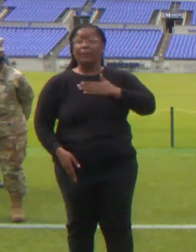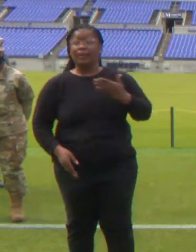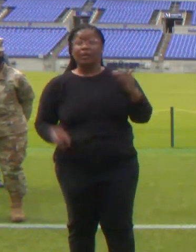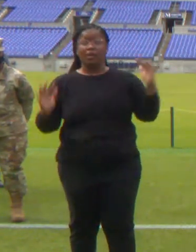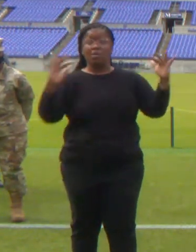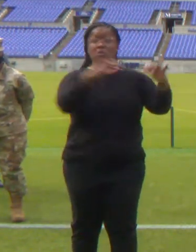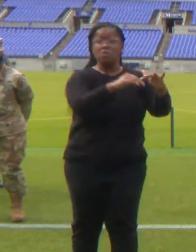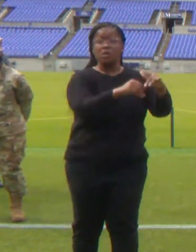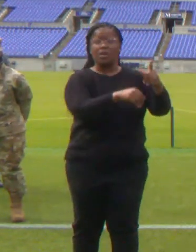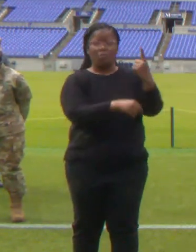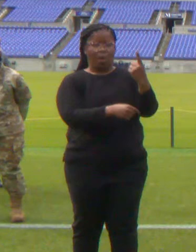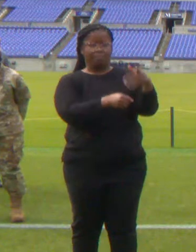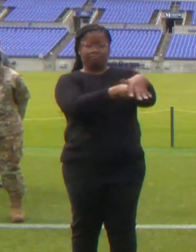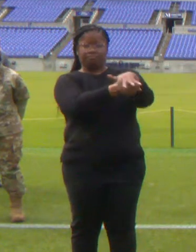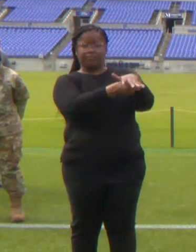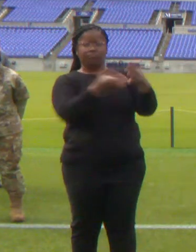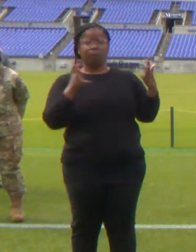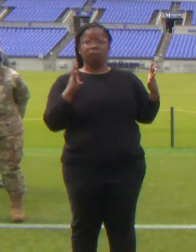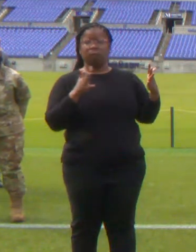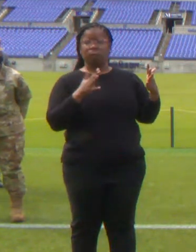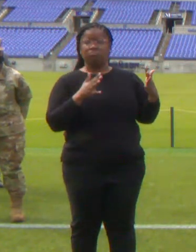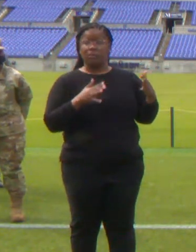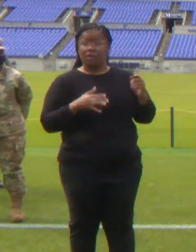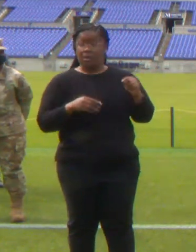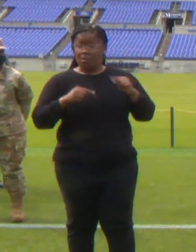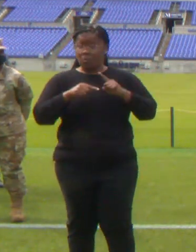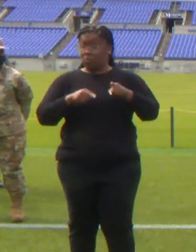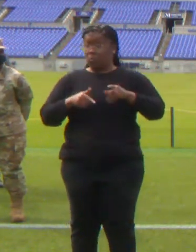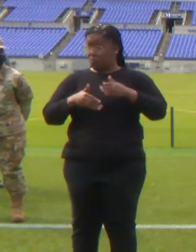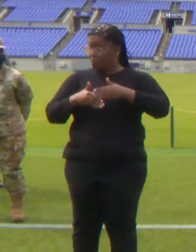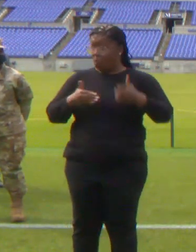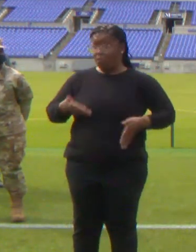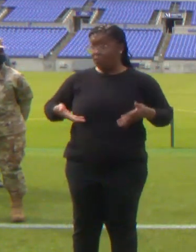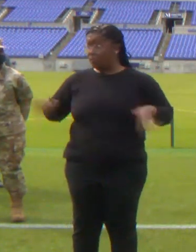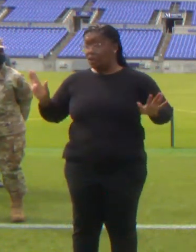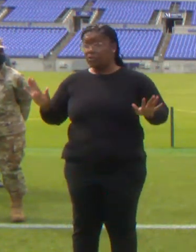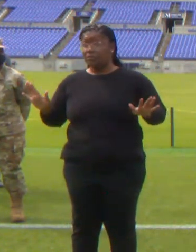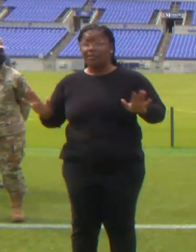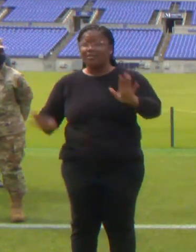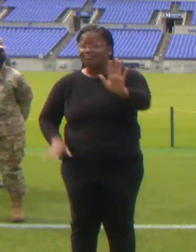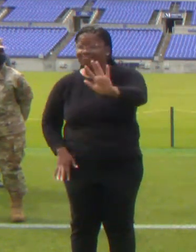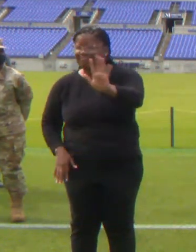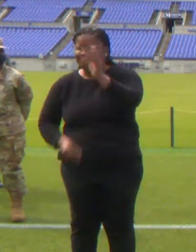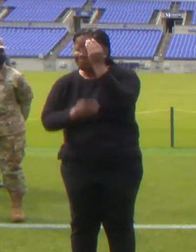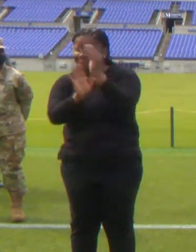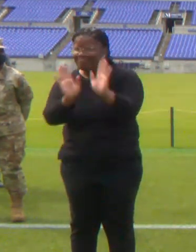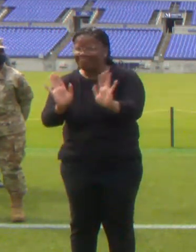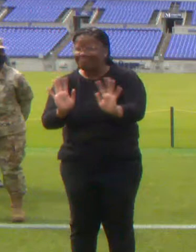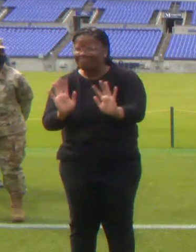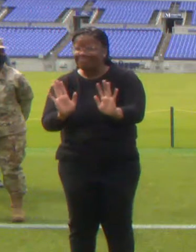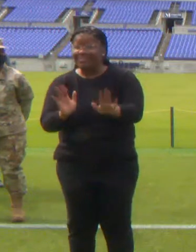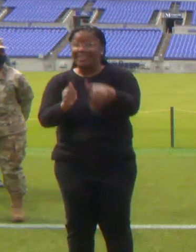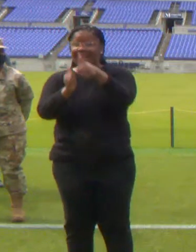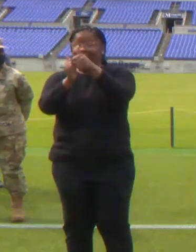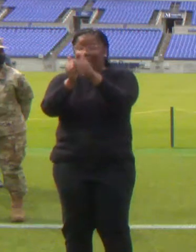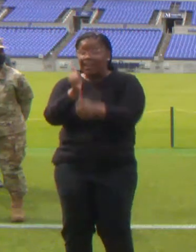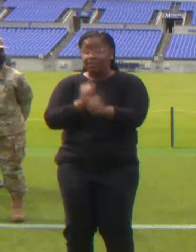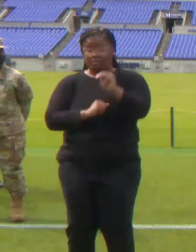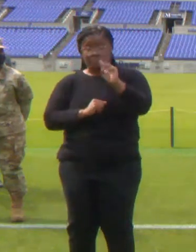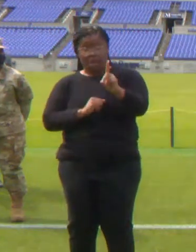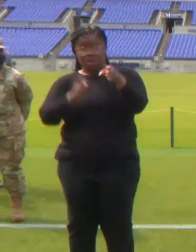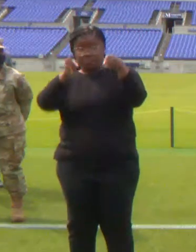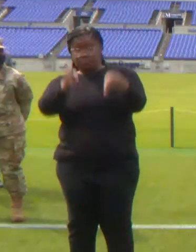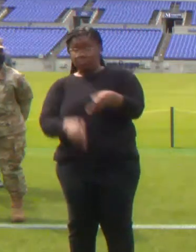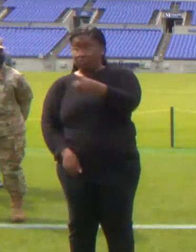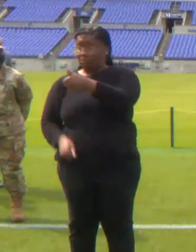We're not out of the woods yet. And as now every Marylander is eligible to receive